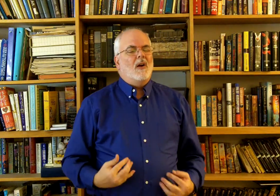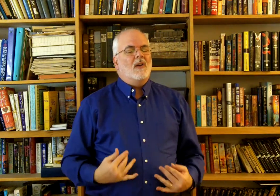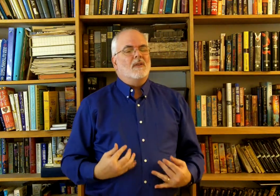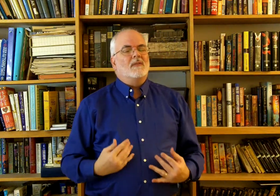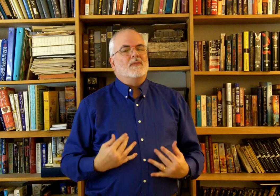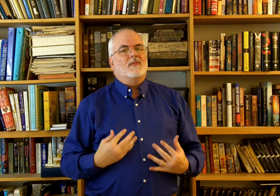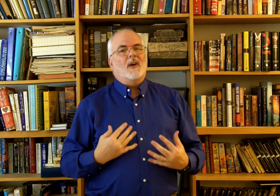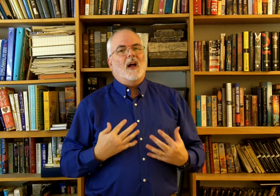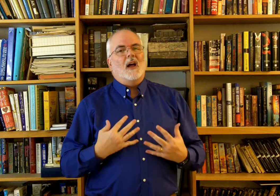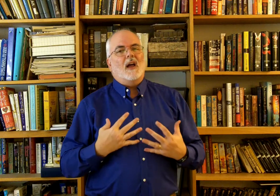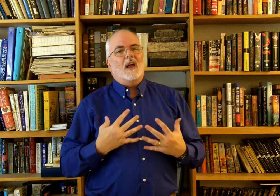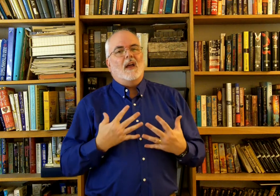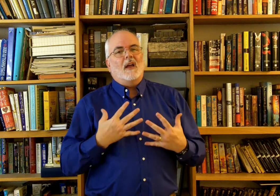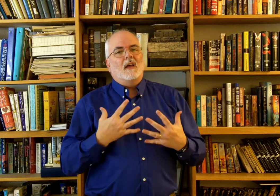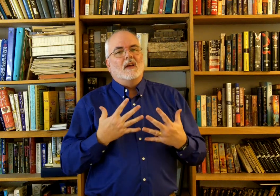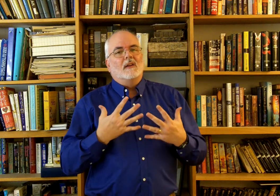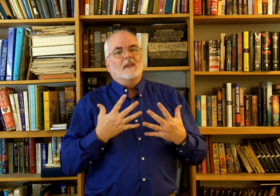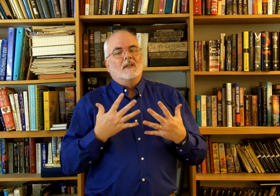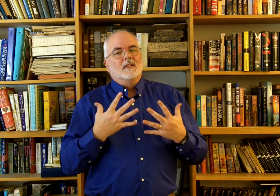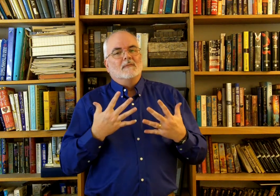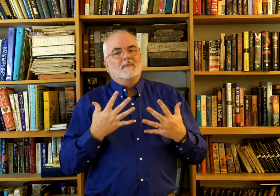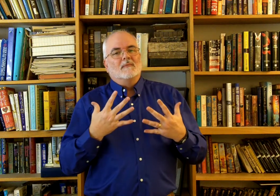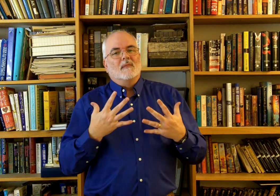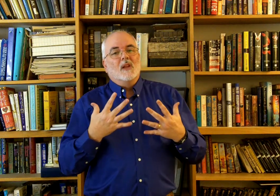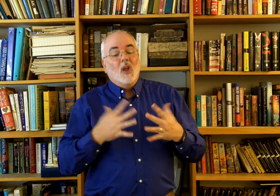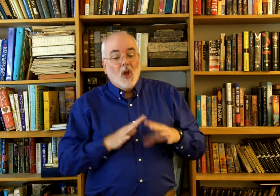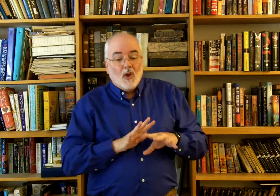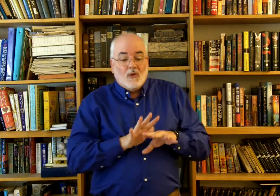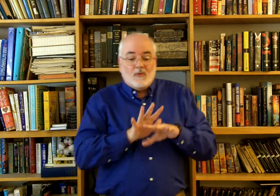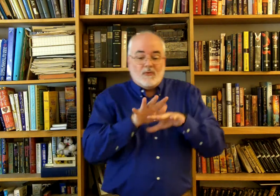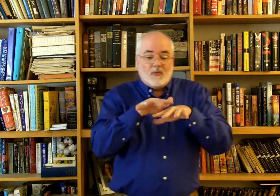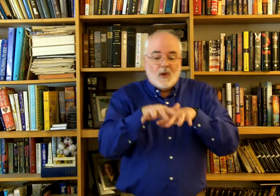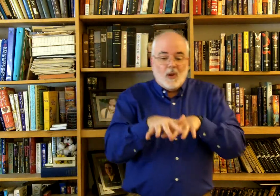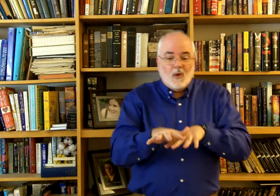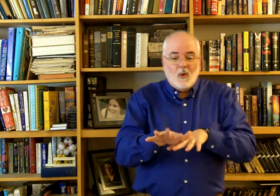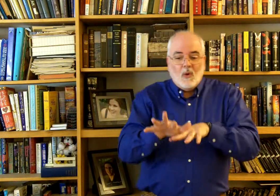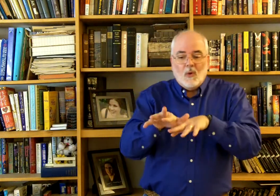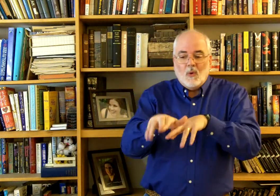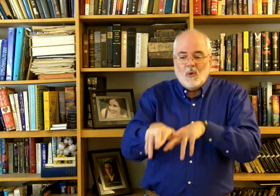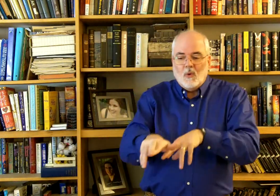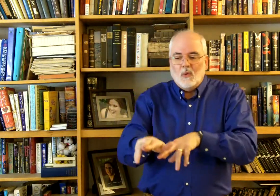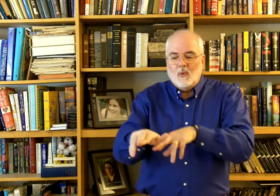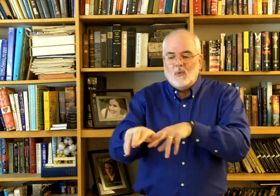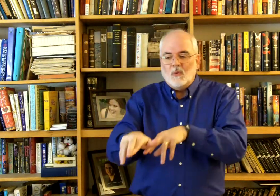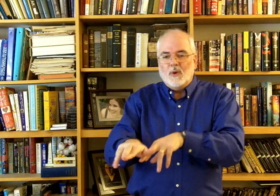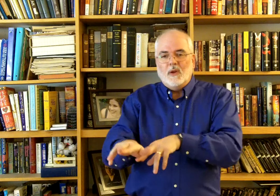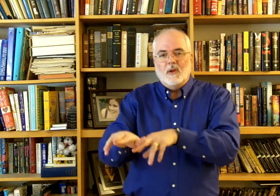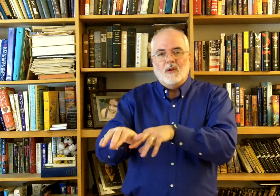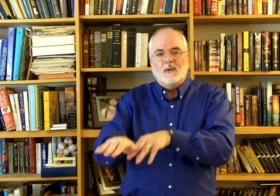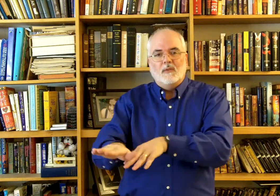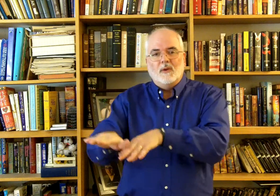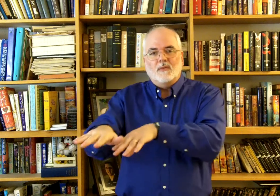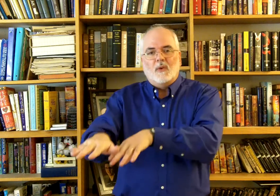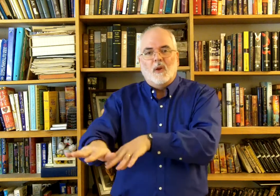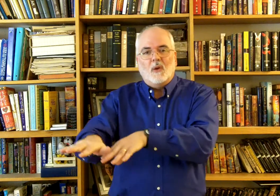fire Flow River Flow